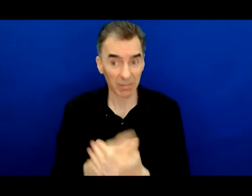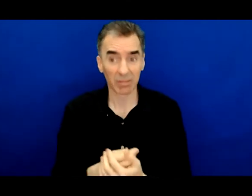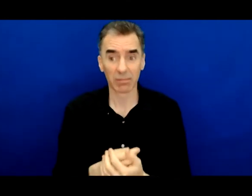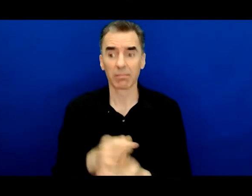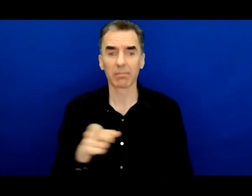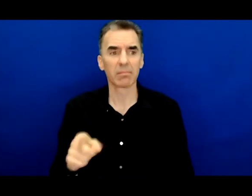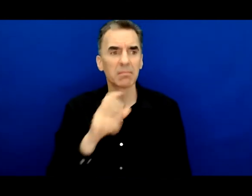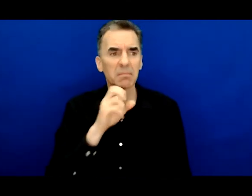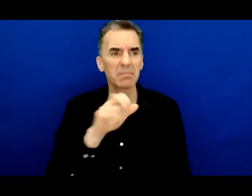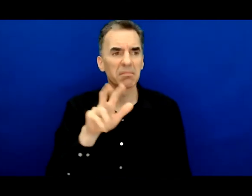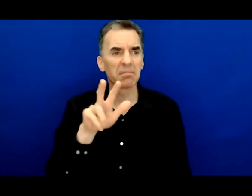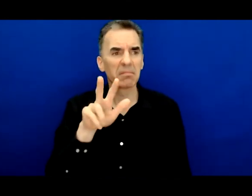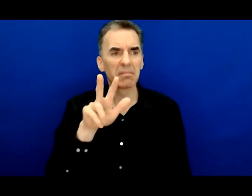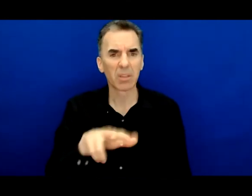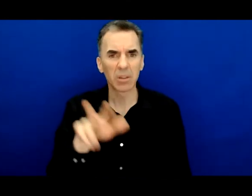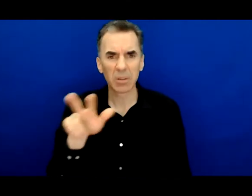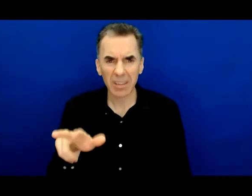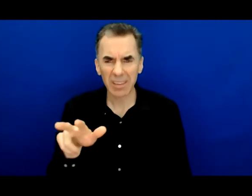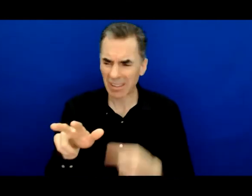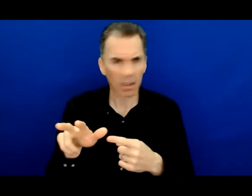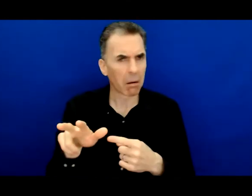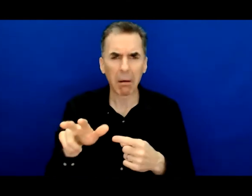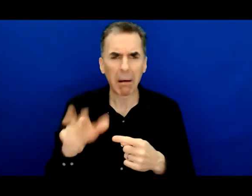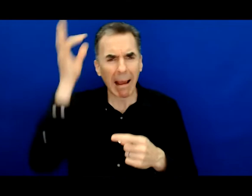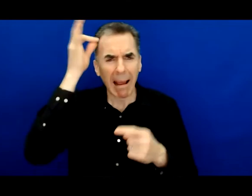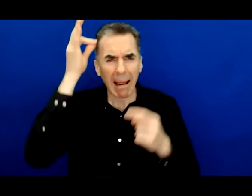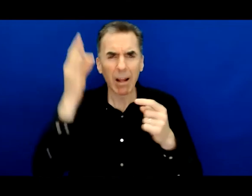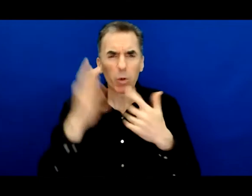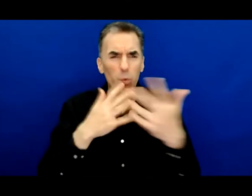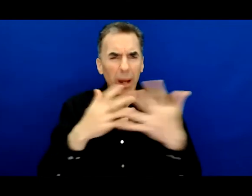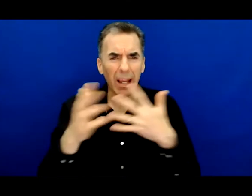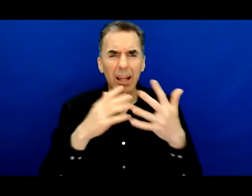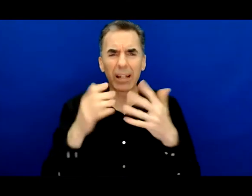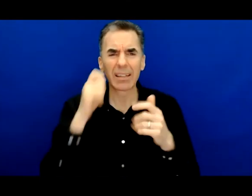33 years old, but he had gray hair and ruddy skin and tired eyes.